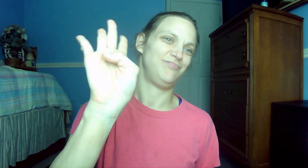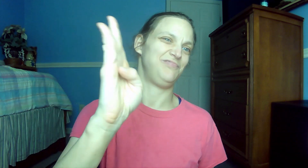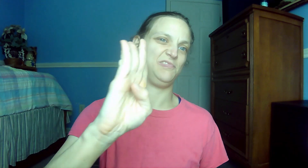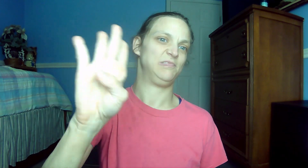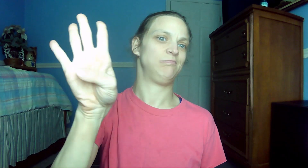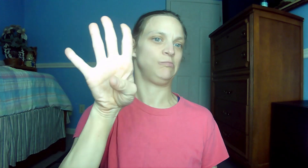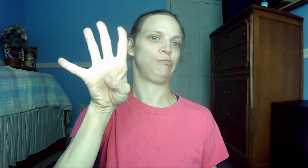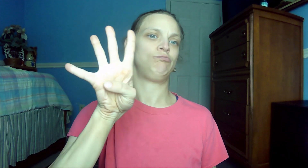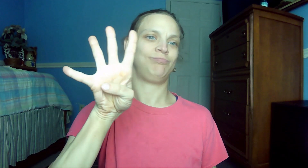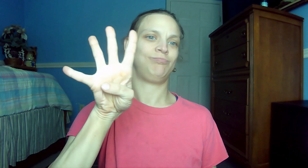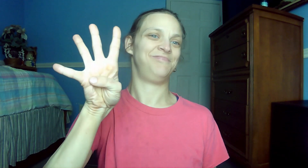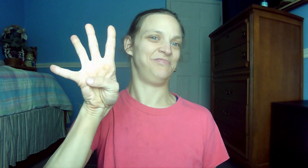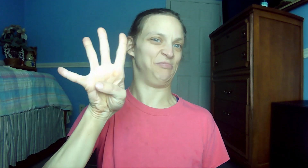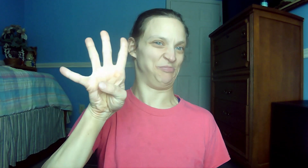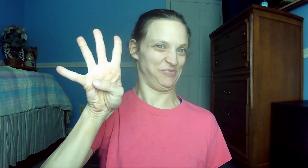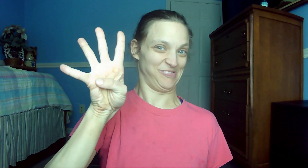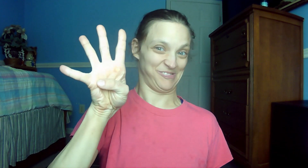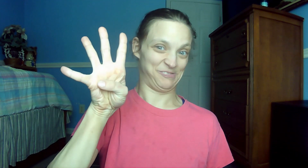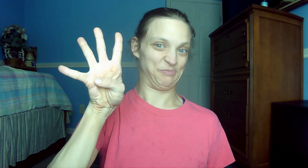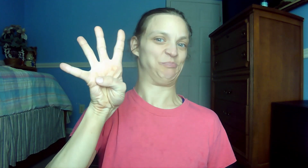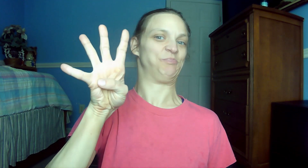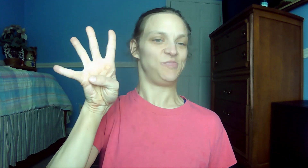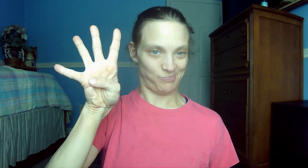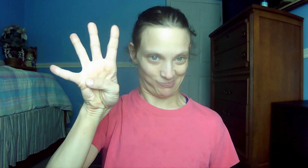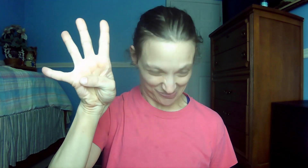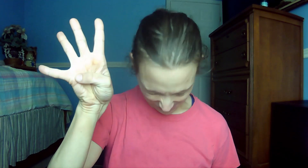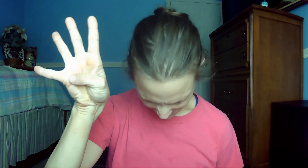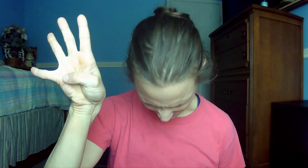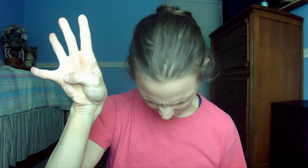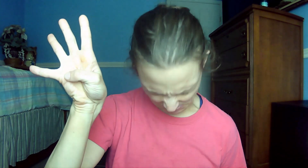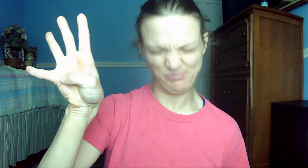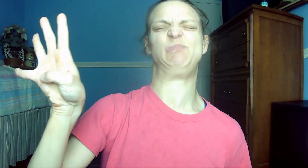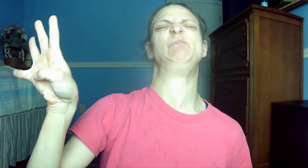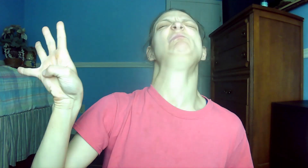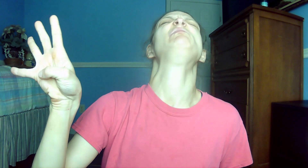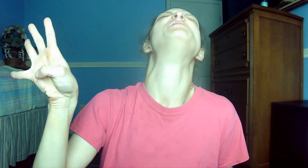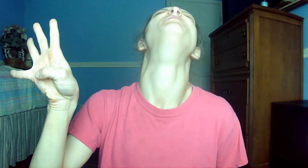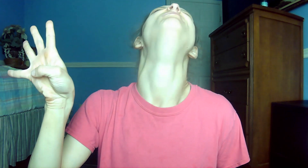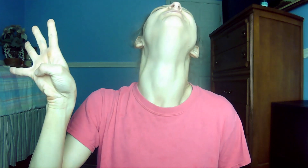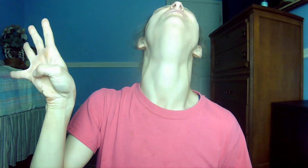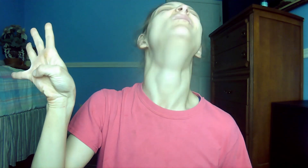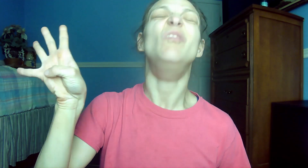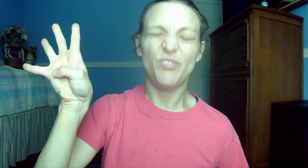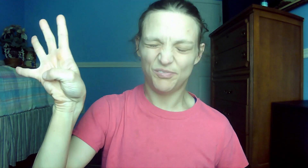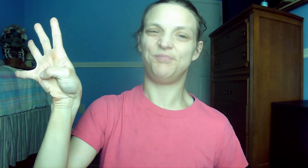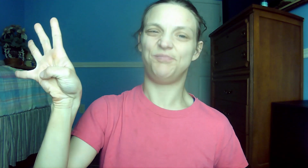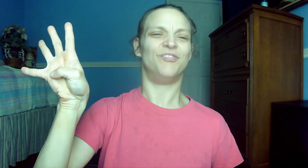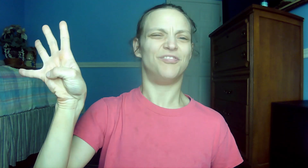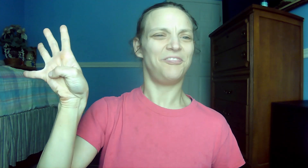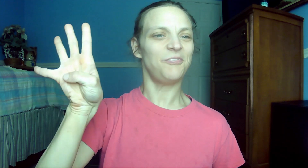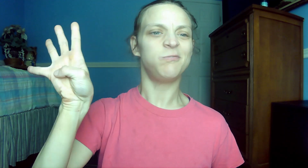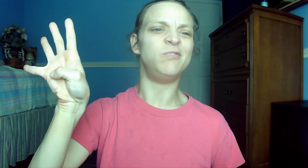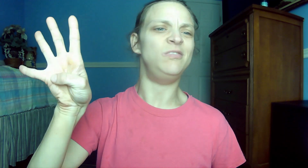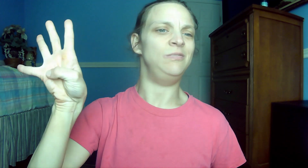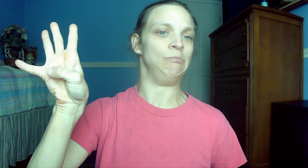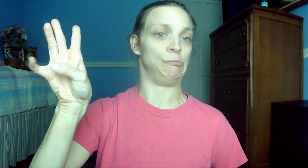96. Psalm 46.1 God is our refuge and strength, a very present help of trouble. 97.